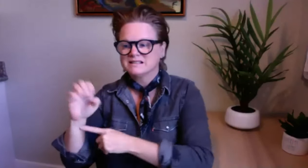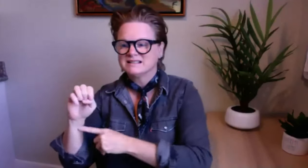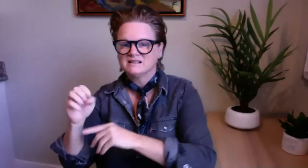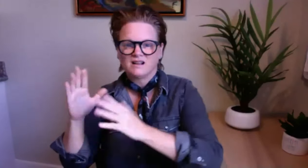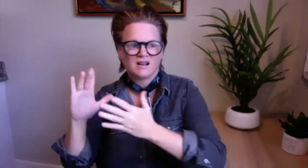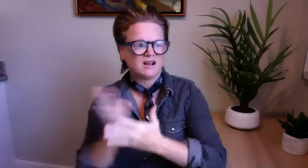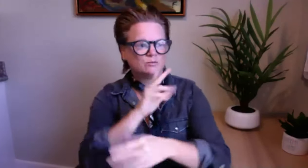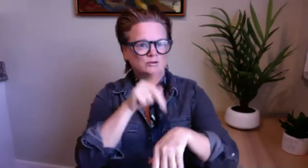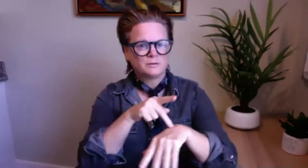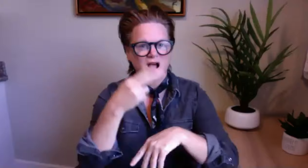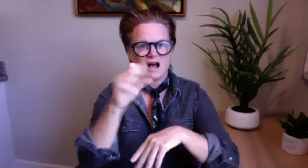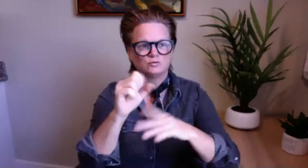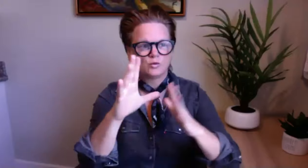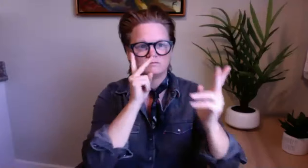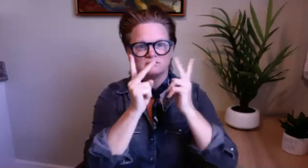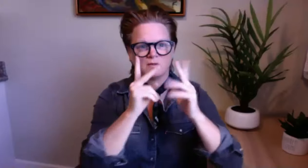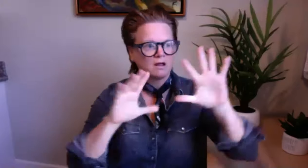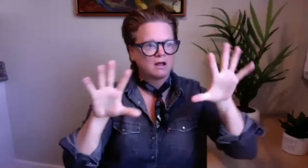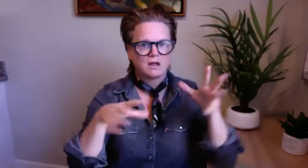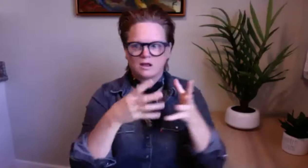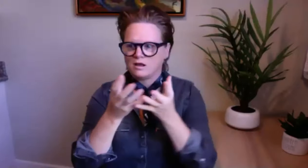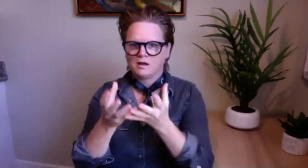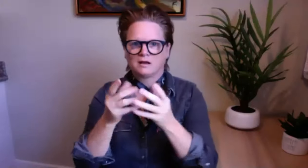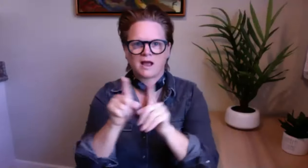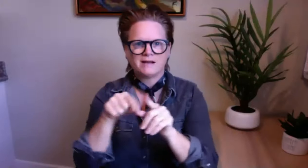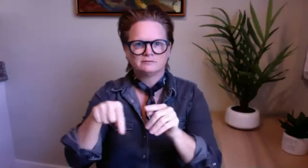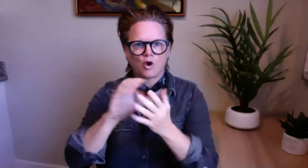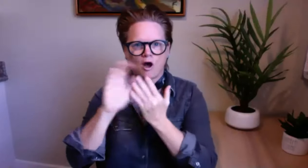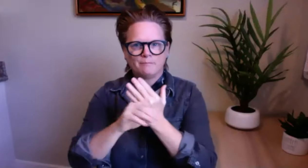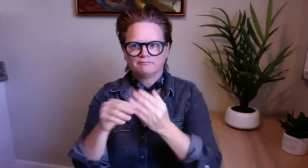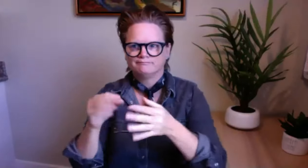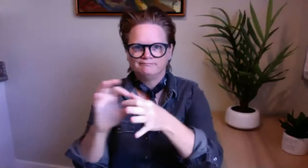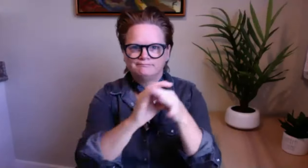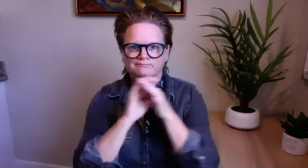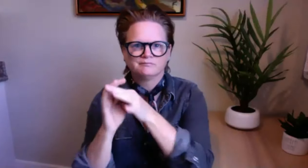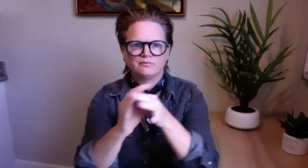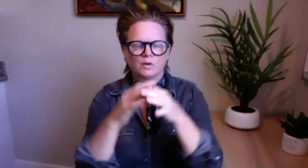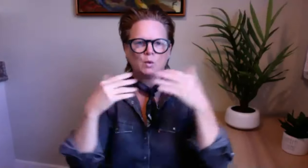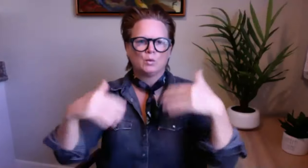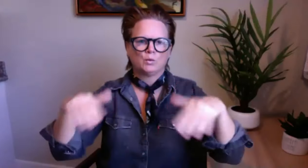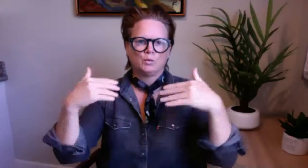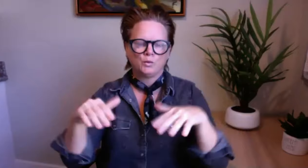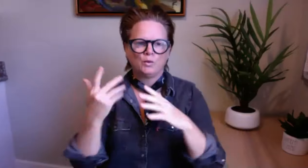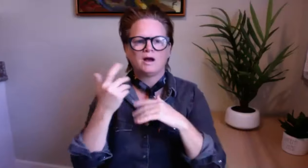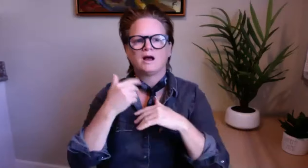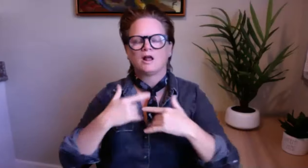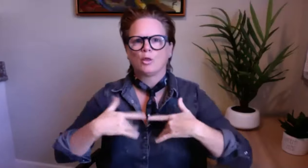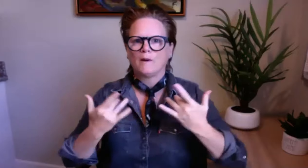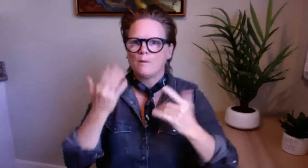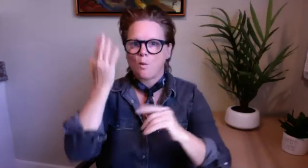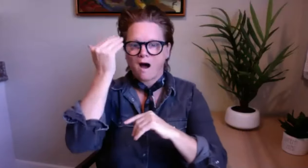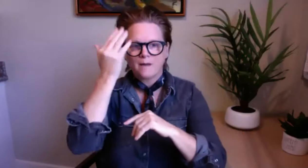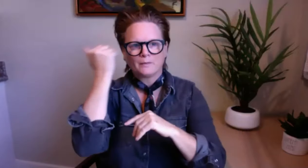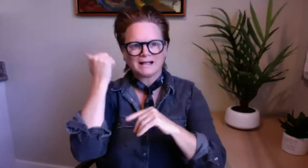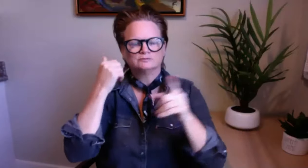so his background is just amazing from ece to being a high school principal just everything that he's seen has